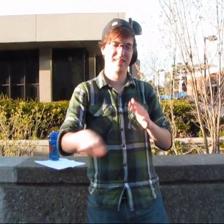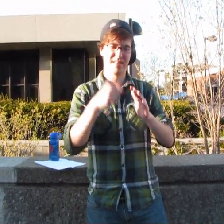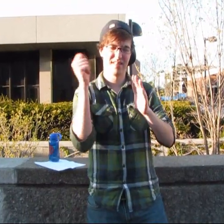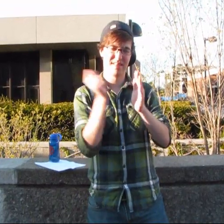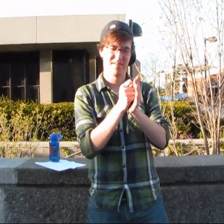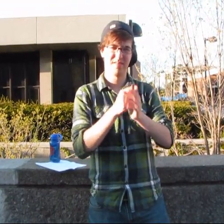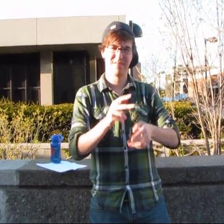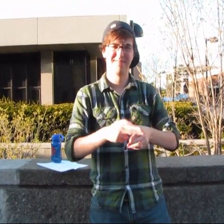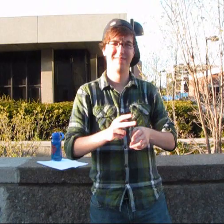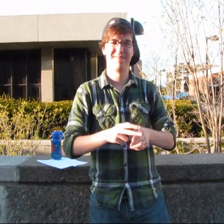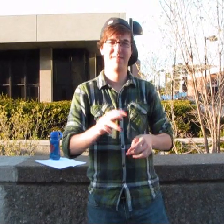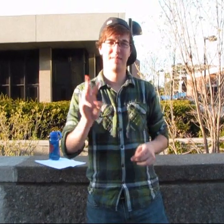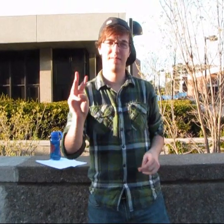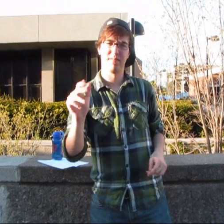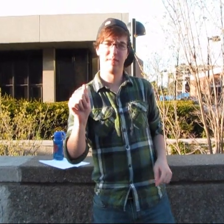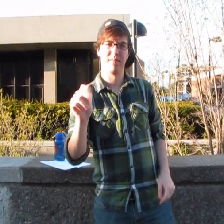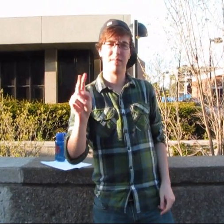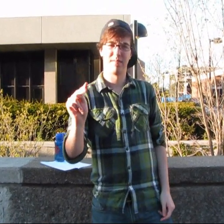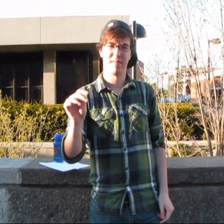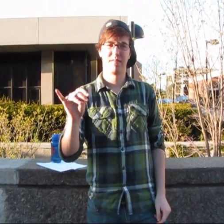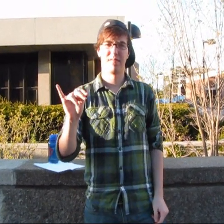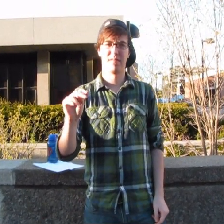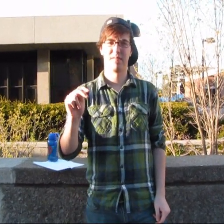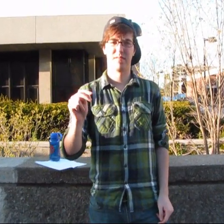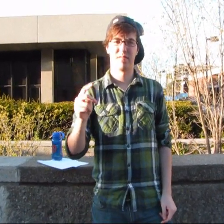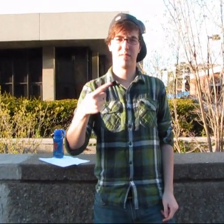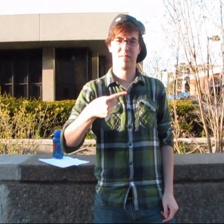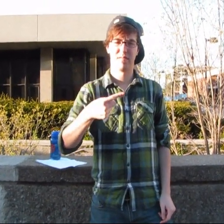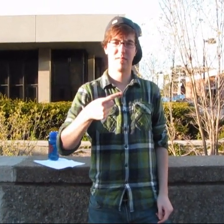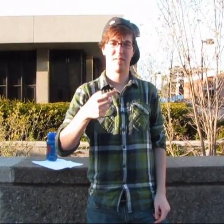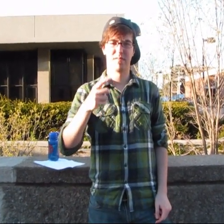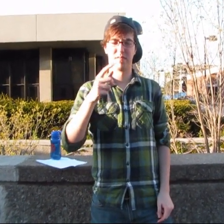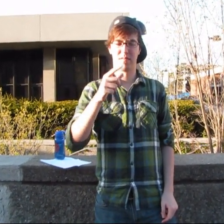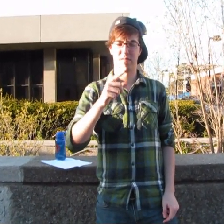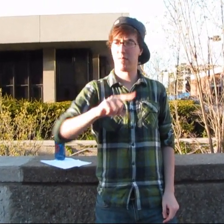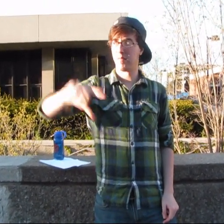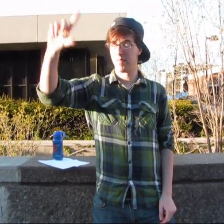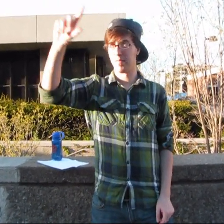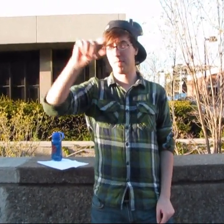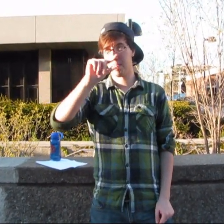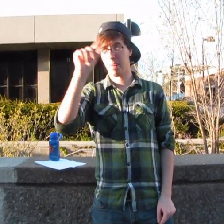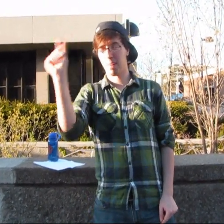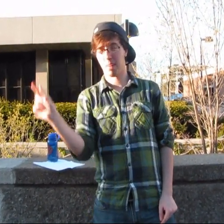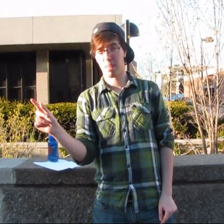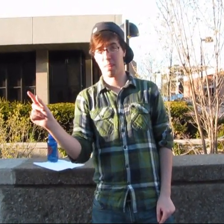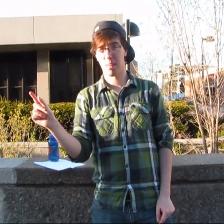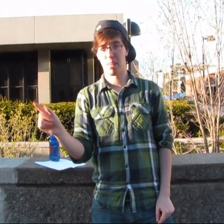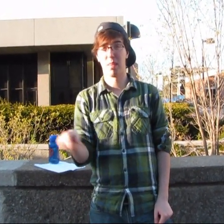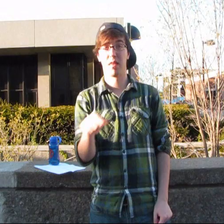forever, walking on the moon. We could be